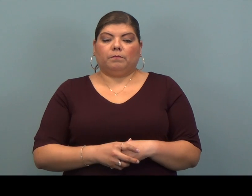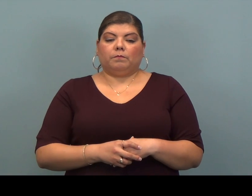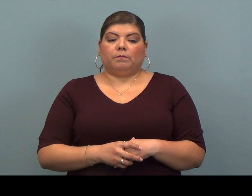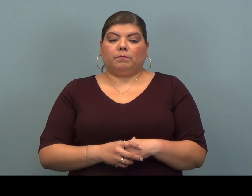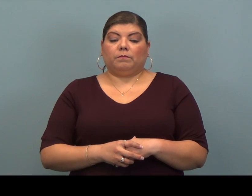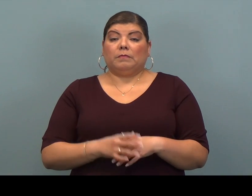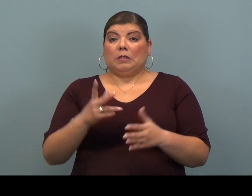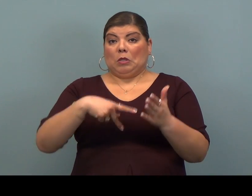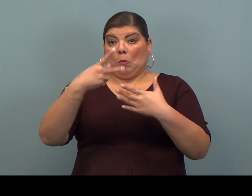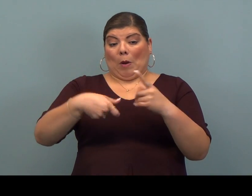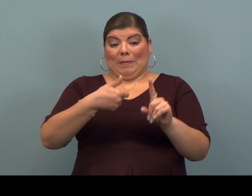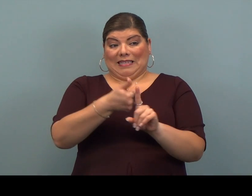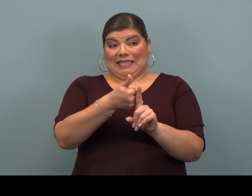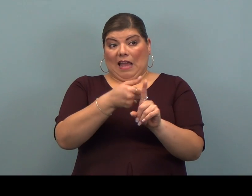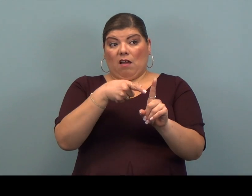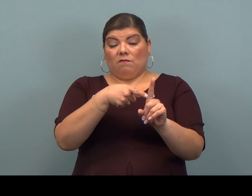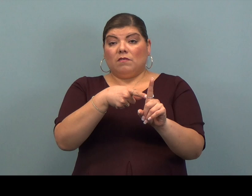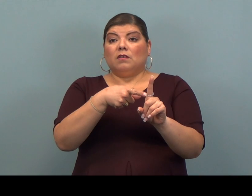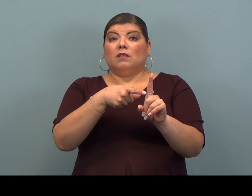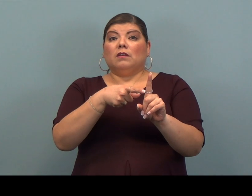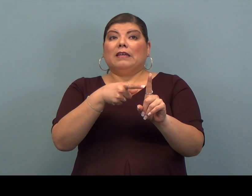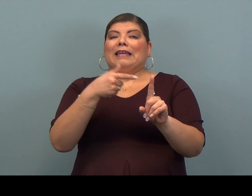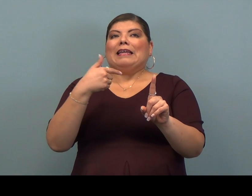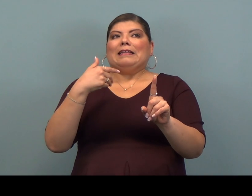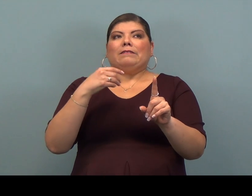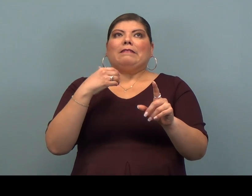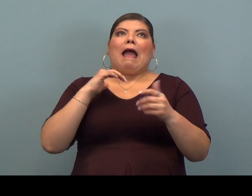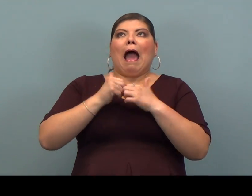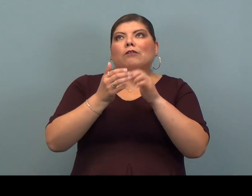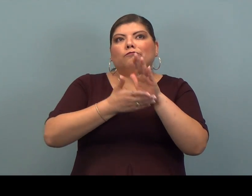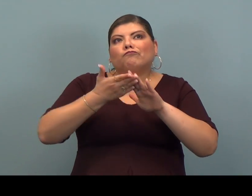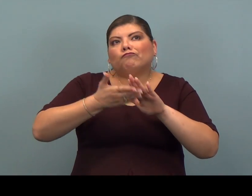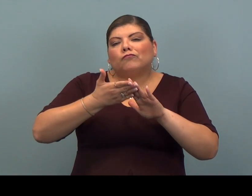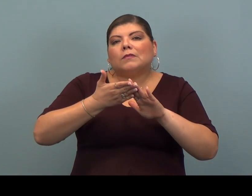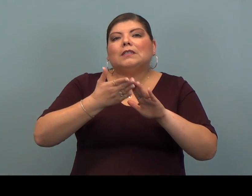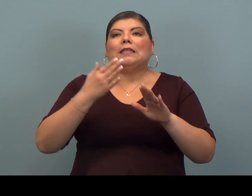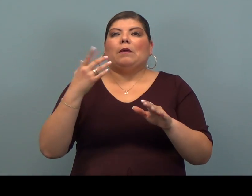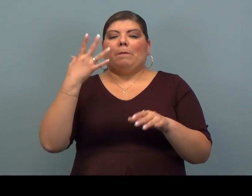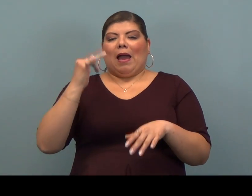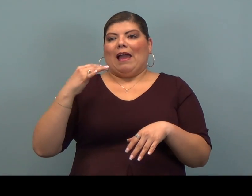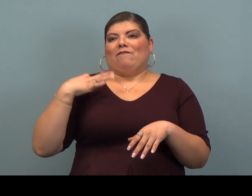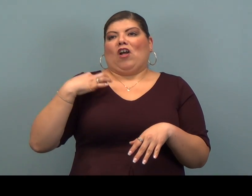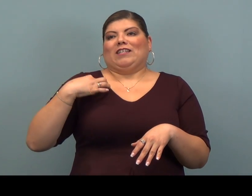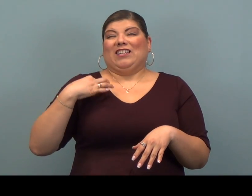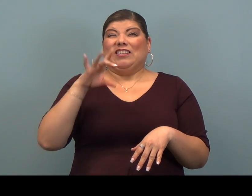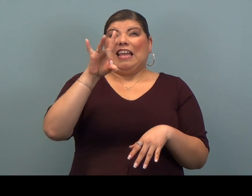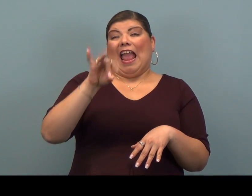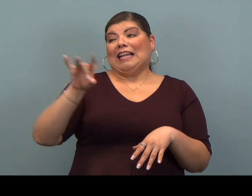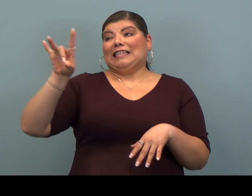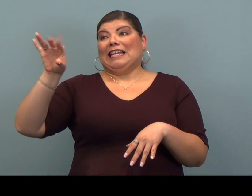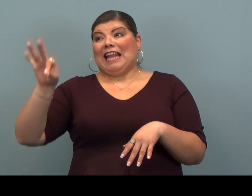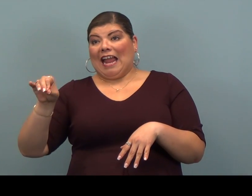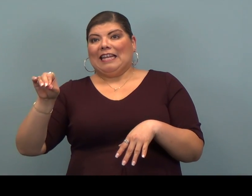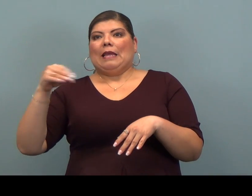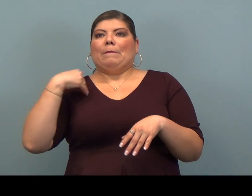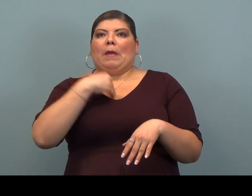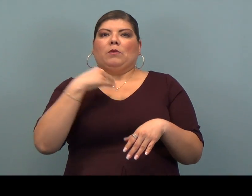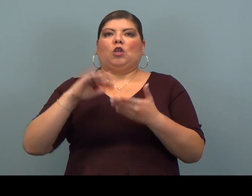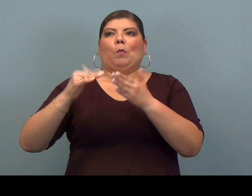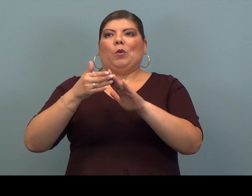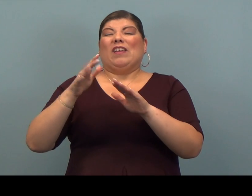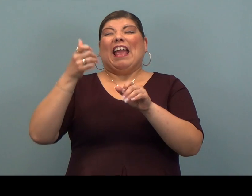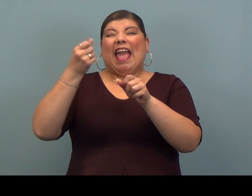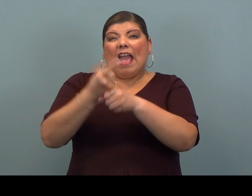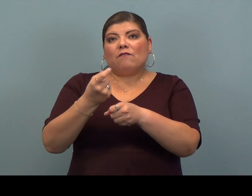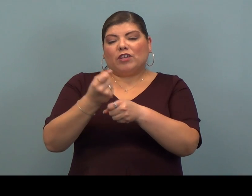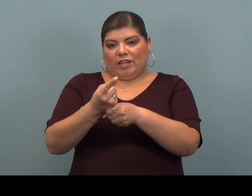The program is powered by volunteers. We recruit 80 to 90 members of the community every tax